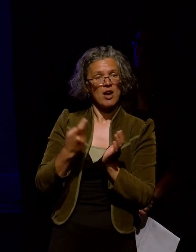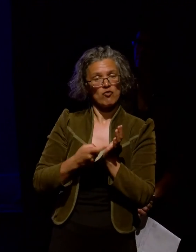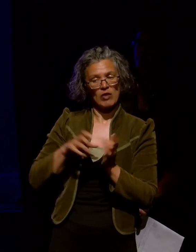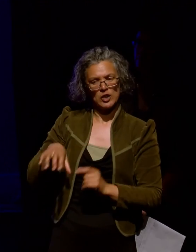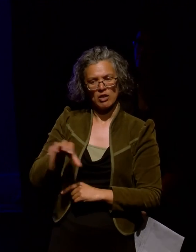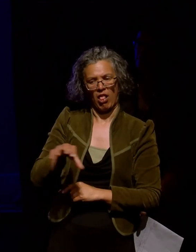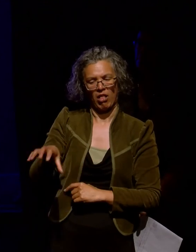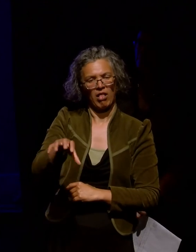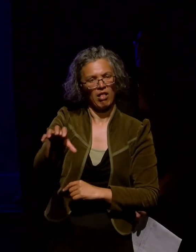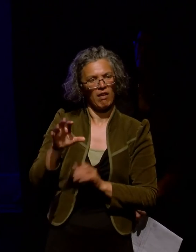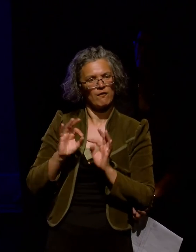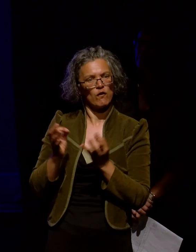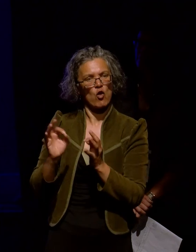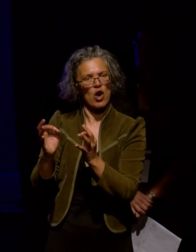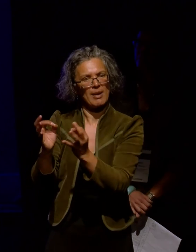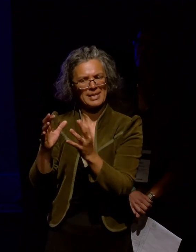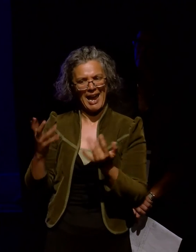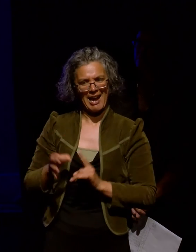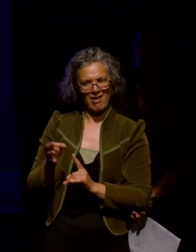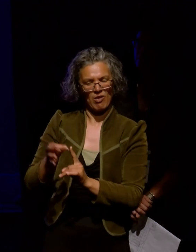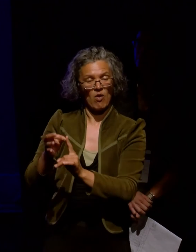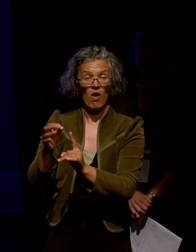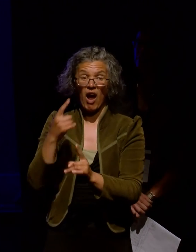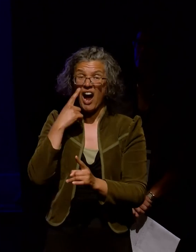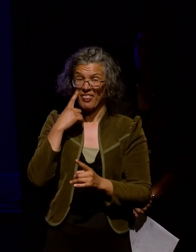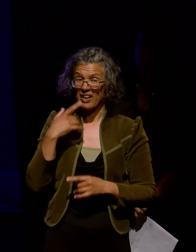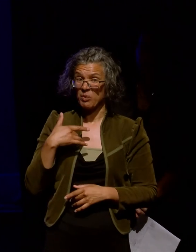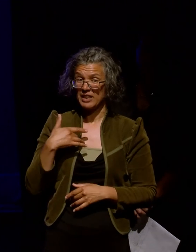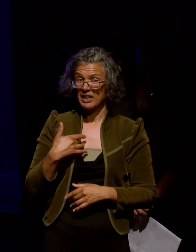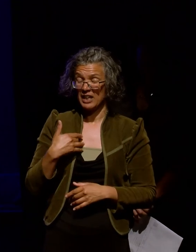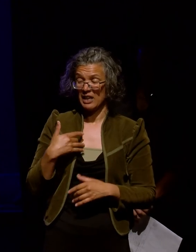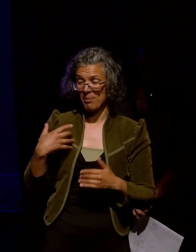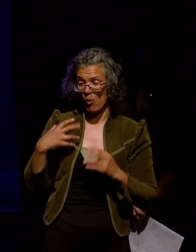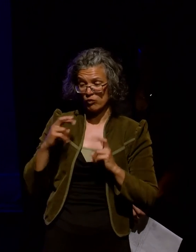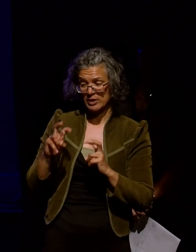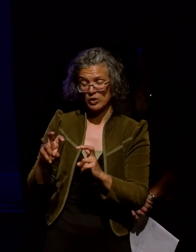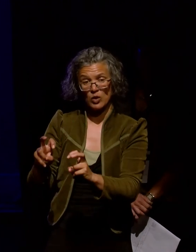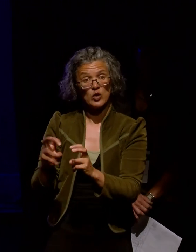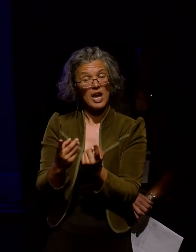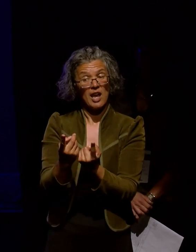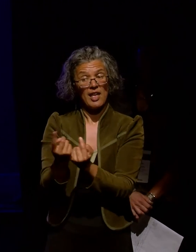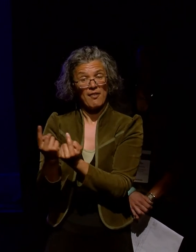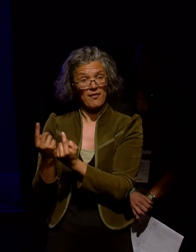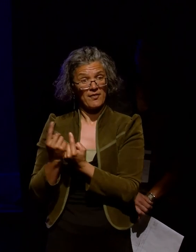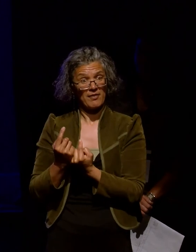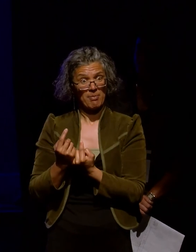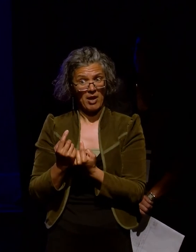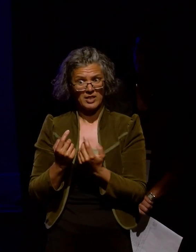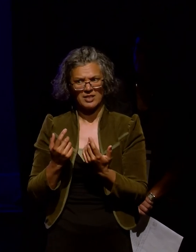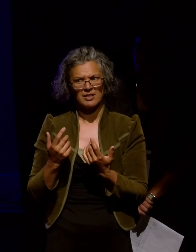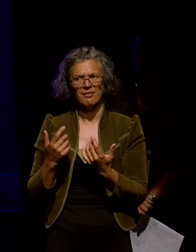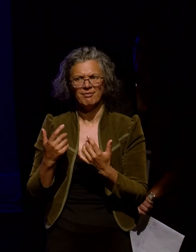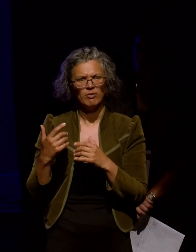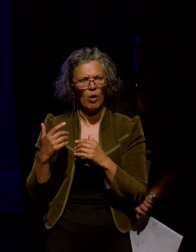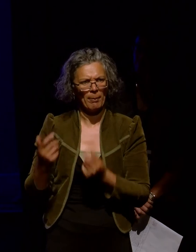could be improved. What I think is really needed, though, is a bit more research. There exists plenty of feedback and reportage on many